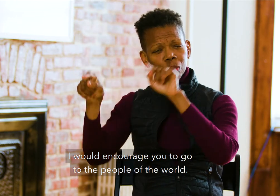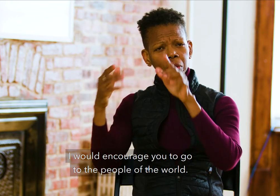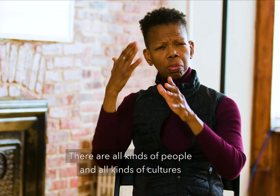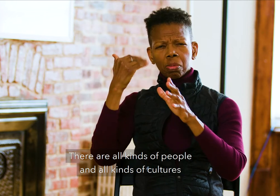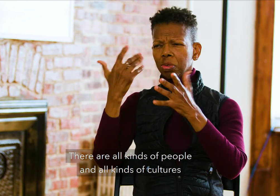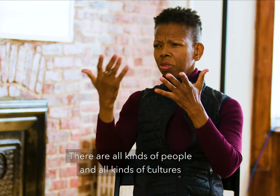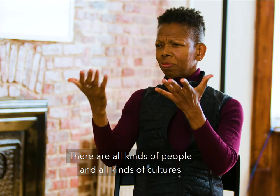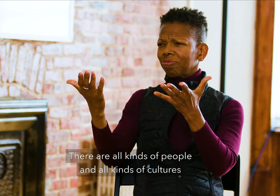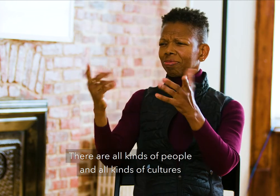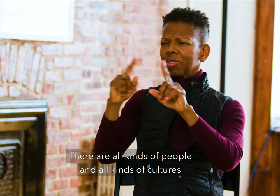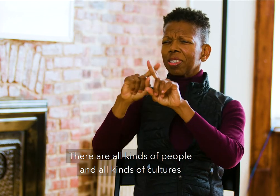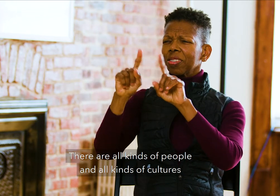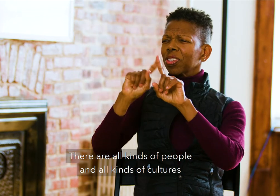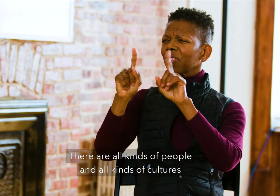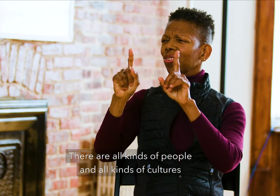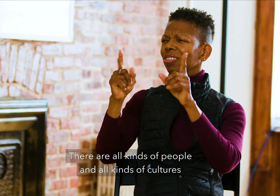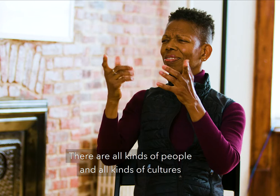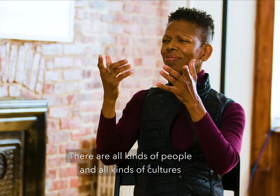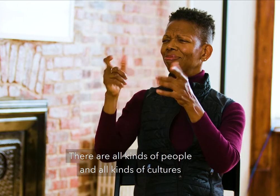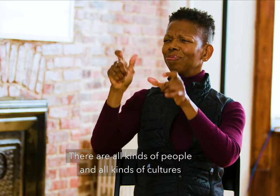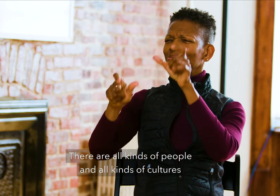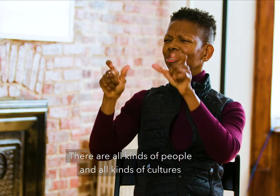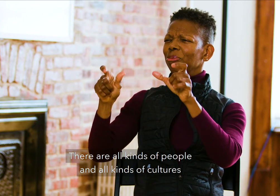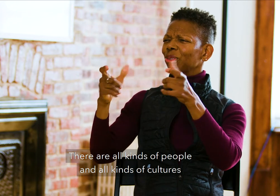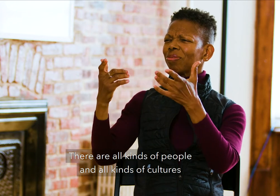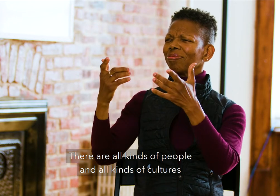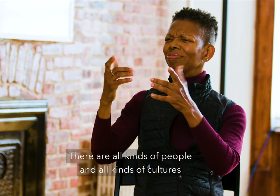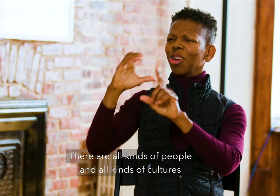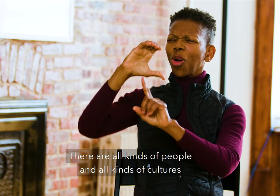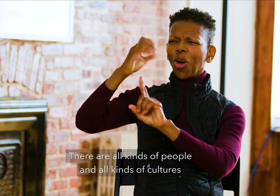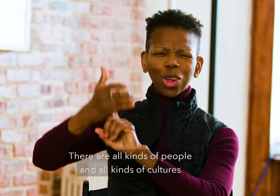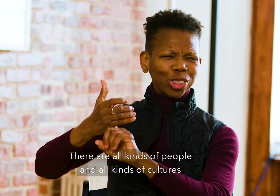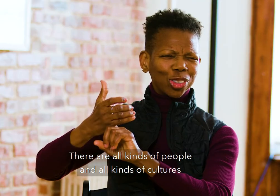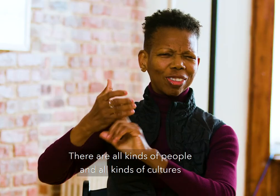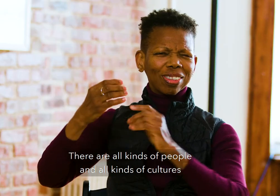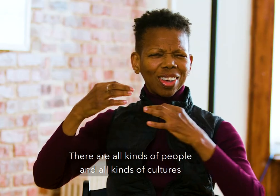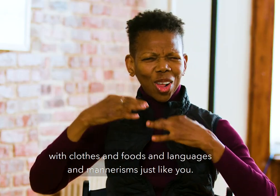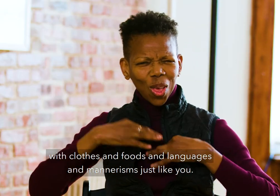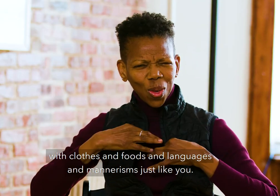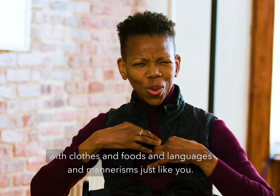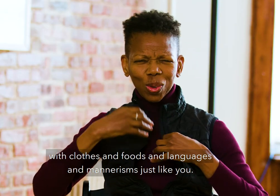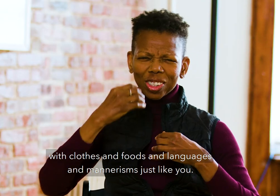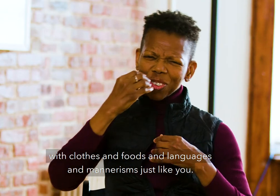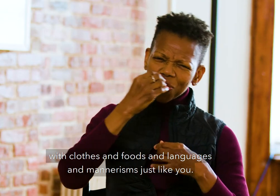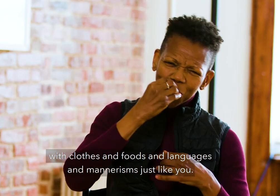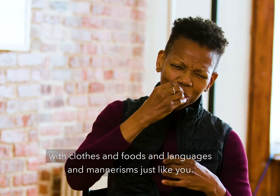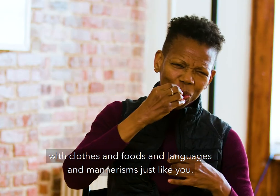There are all kinds of people and all kinds of cultures, with clothes and foods